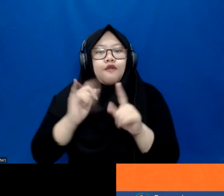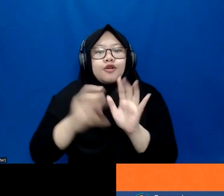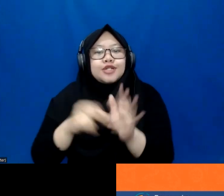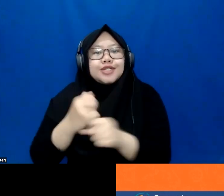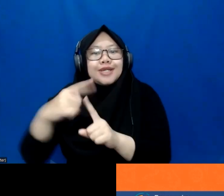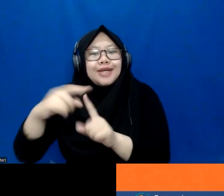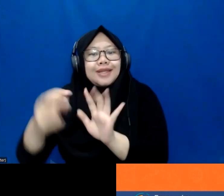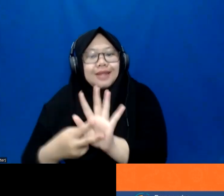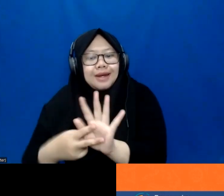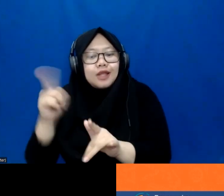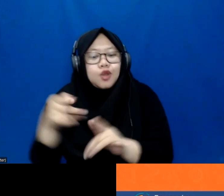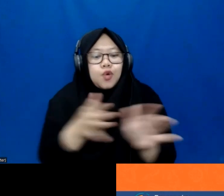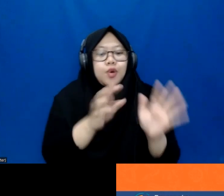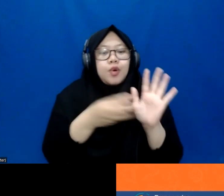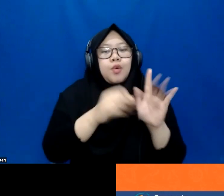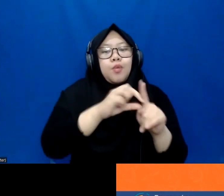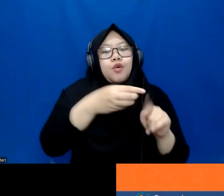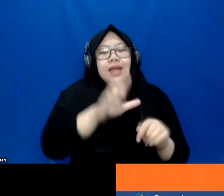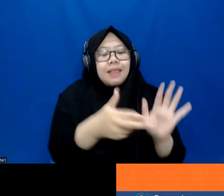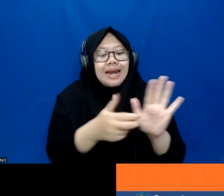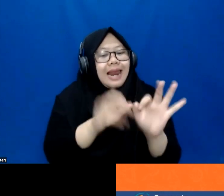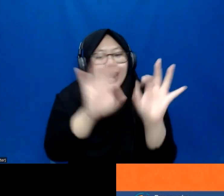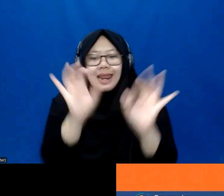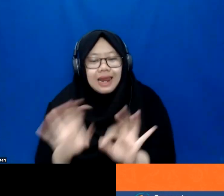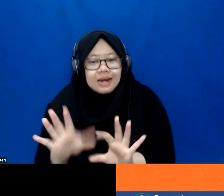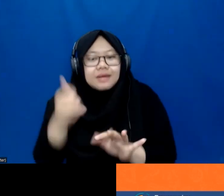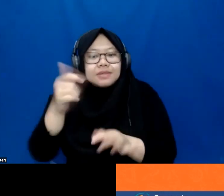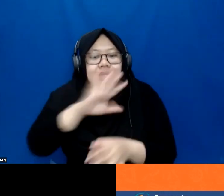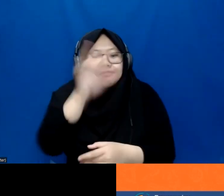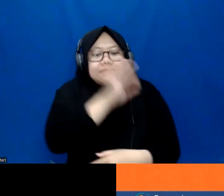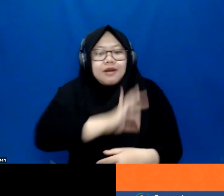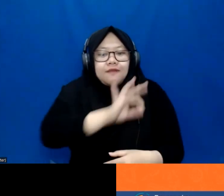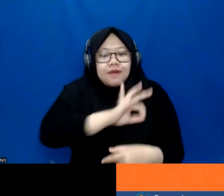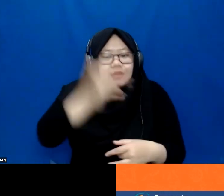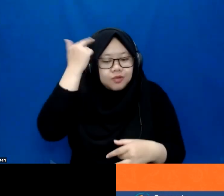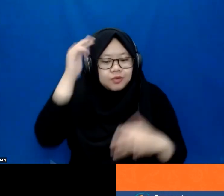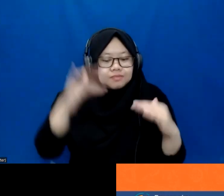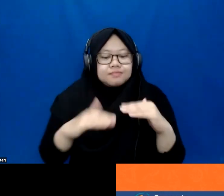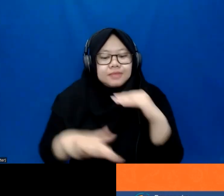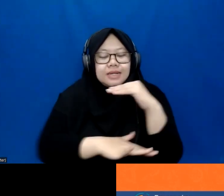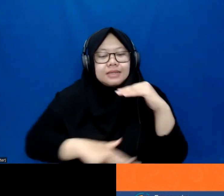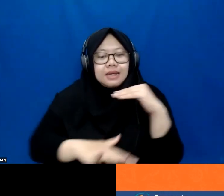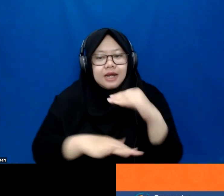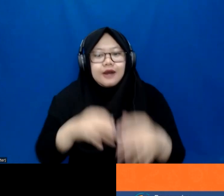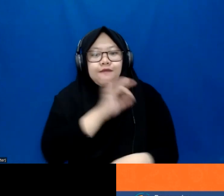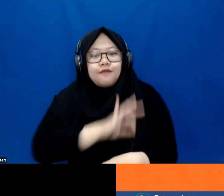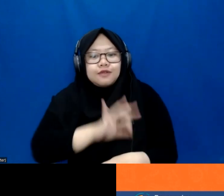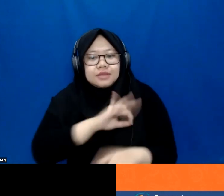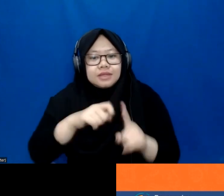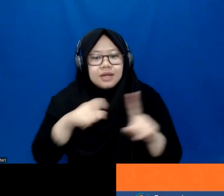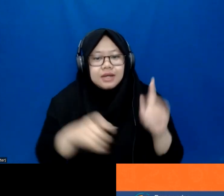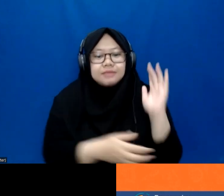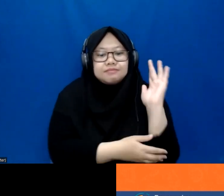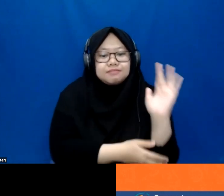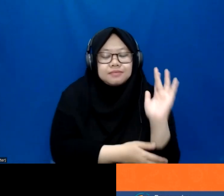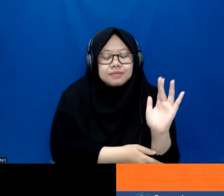another model that can be used to do some of this assessment, that's really based on a functional presentation of disability.